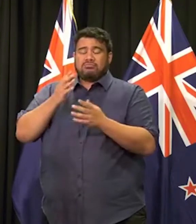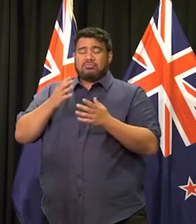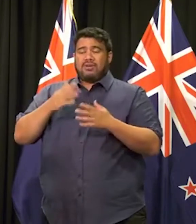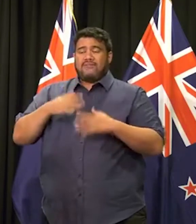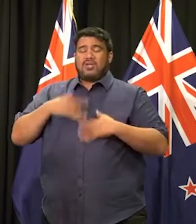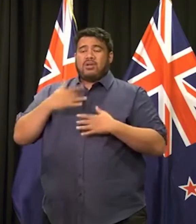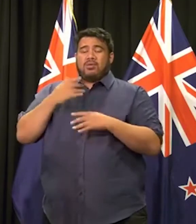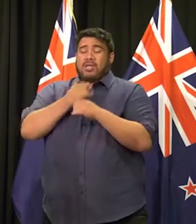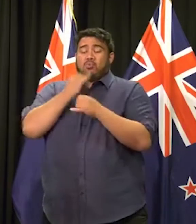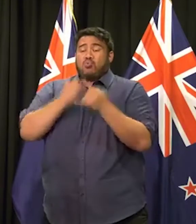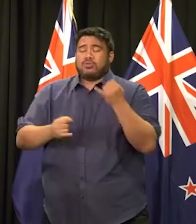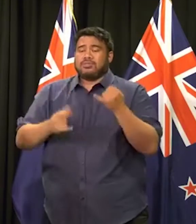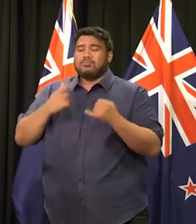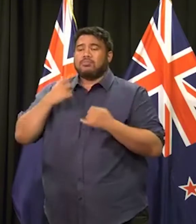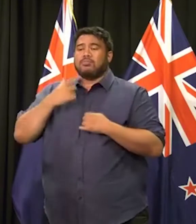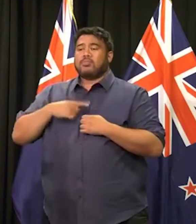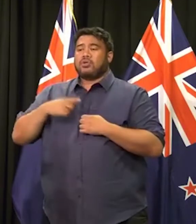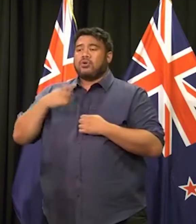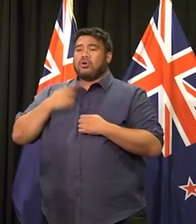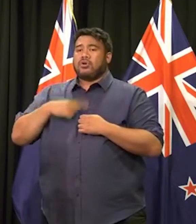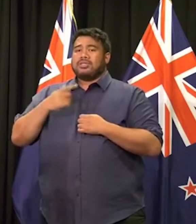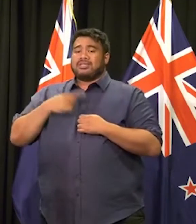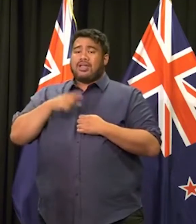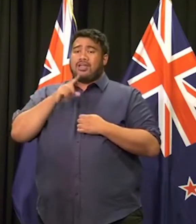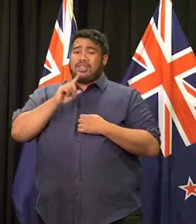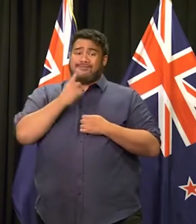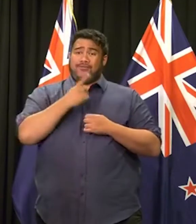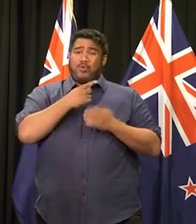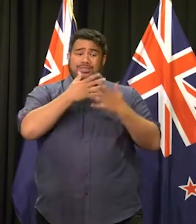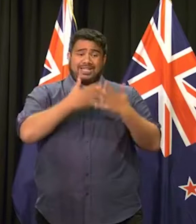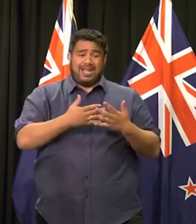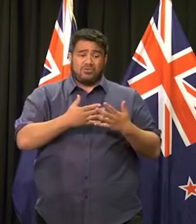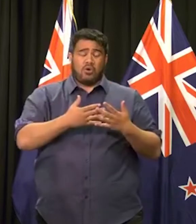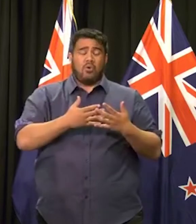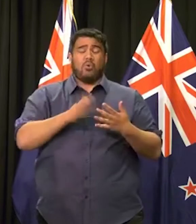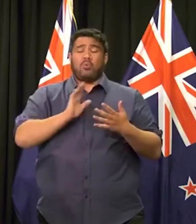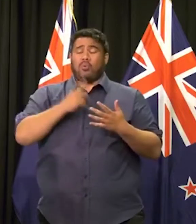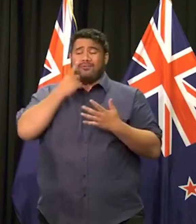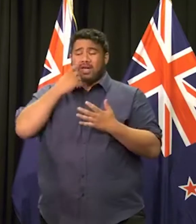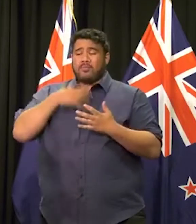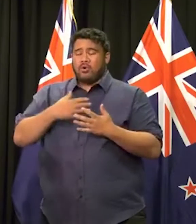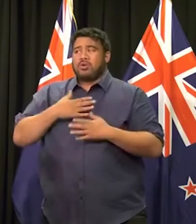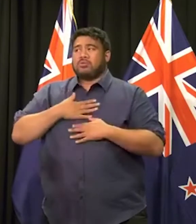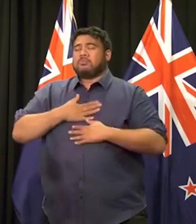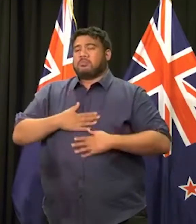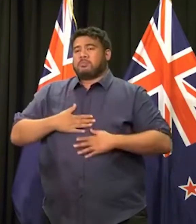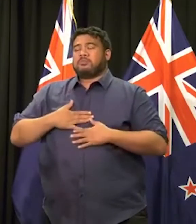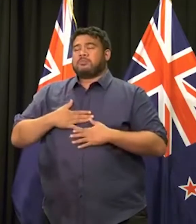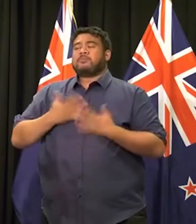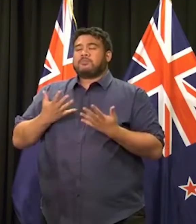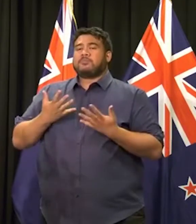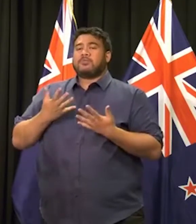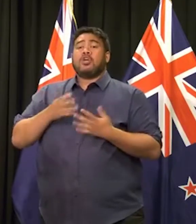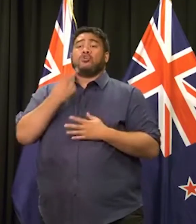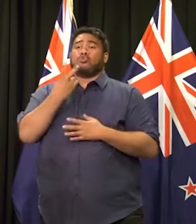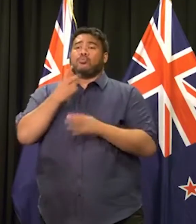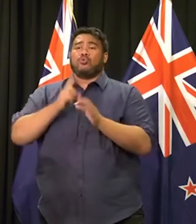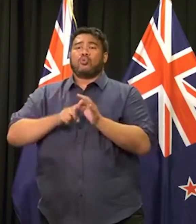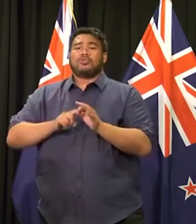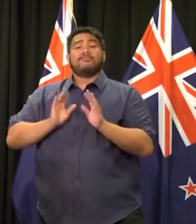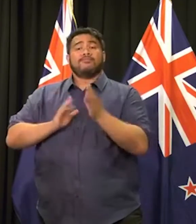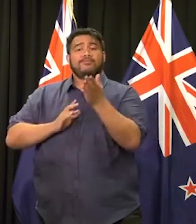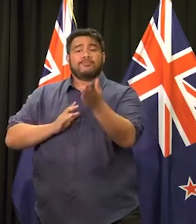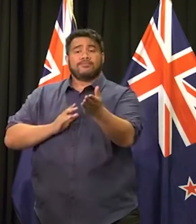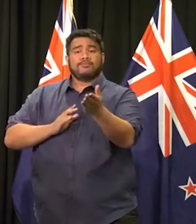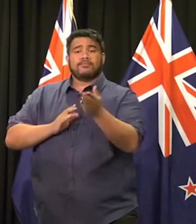that count, um, initial count was not a complete one. What do you think of the comments? Okay, I'll take just two more questions if I can.